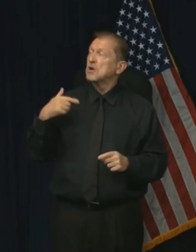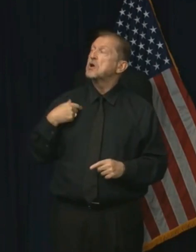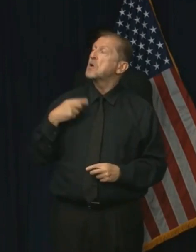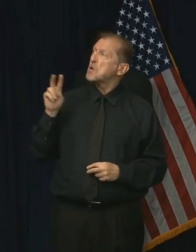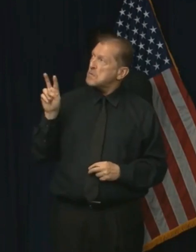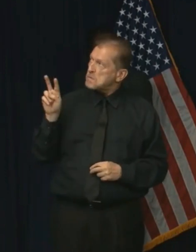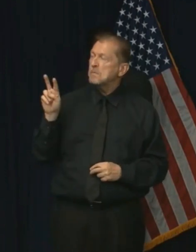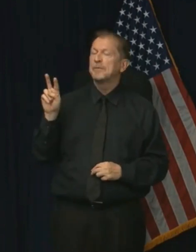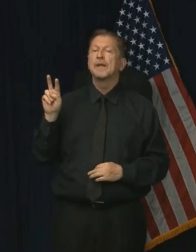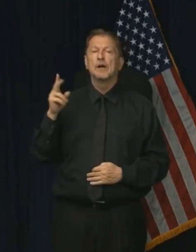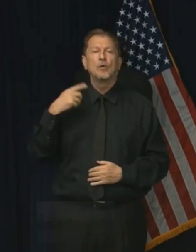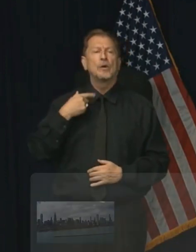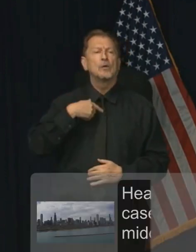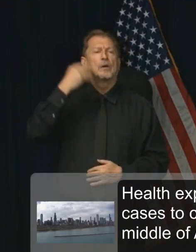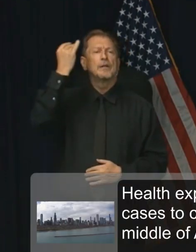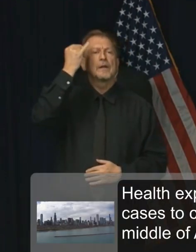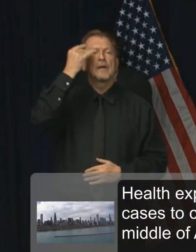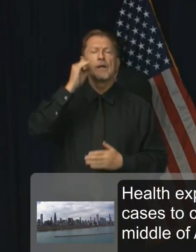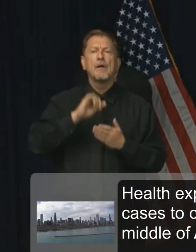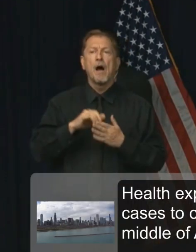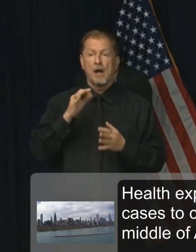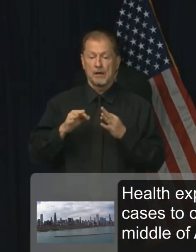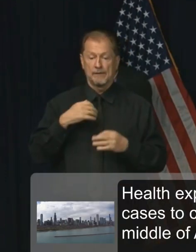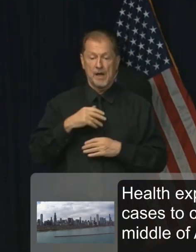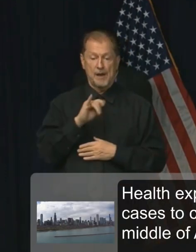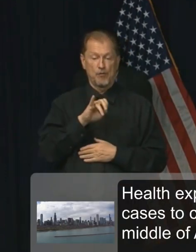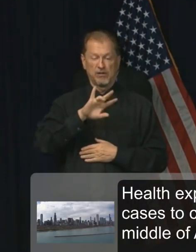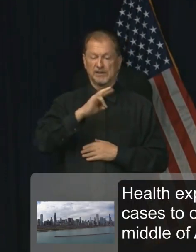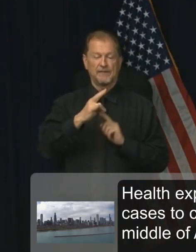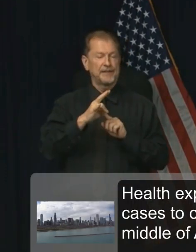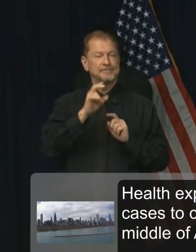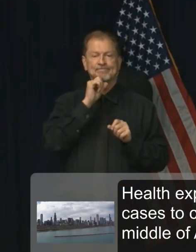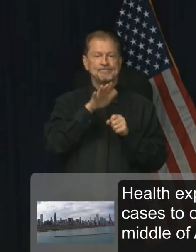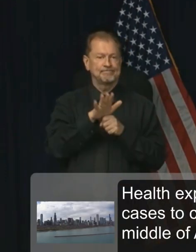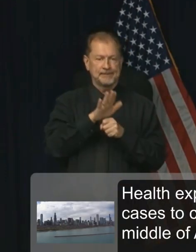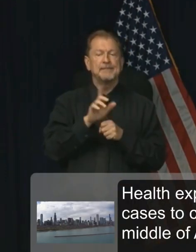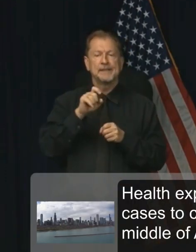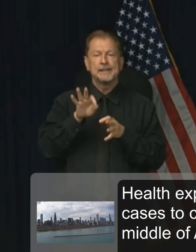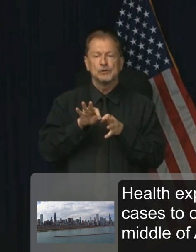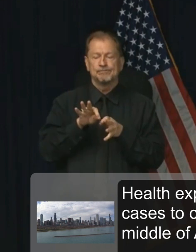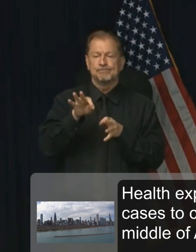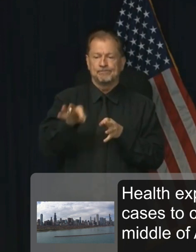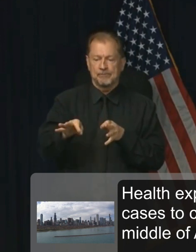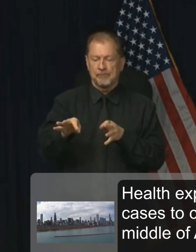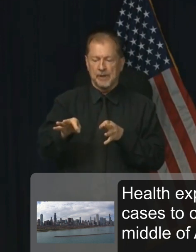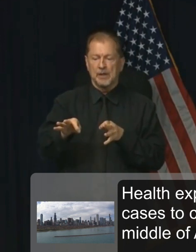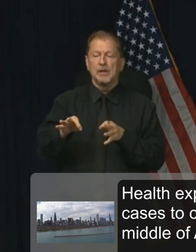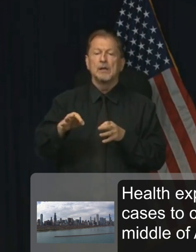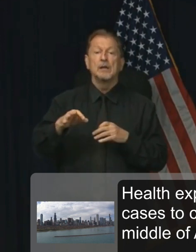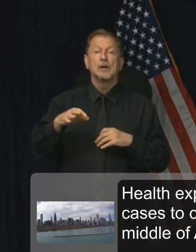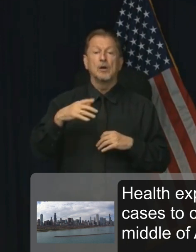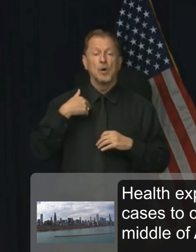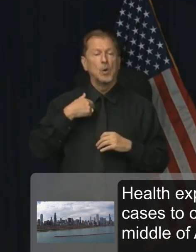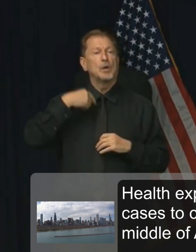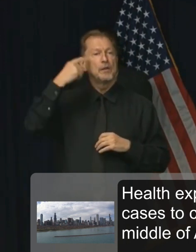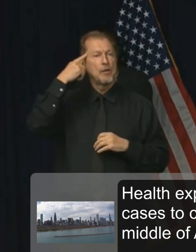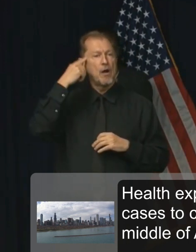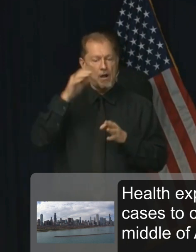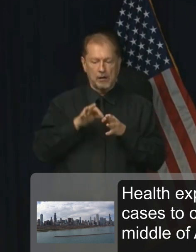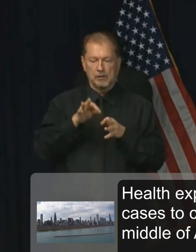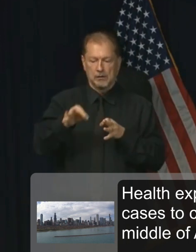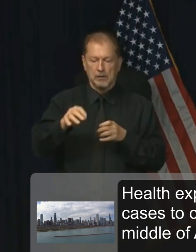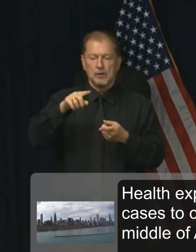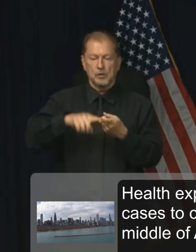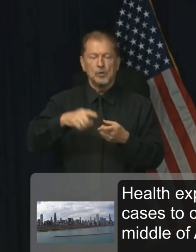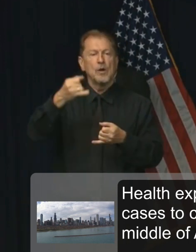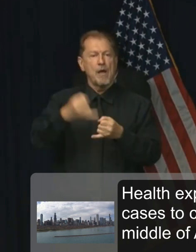That's, you know, we had been thinking that if we needed to extend, and it was looking like we would, that we would go to the end of April, and so